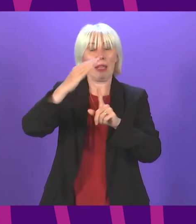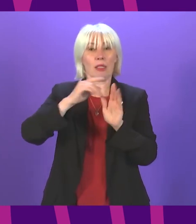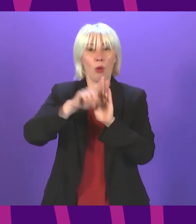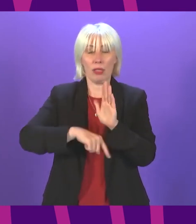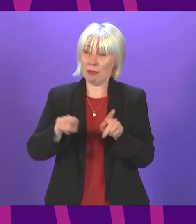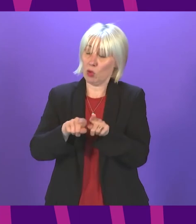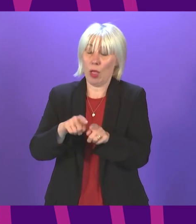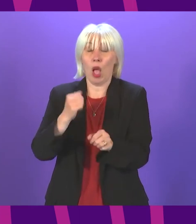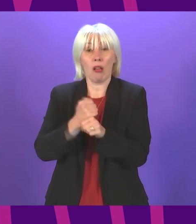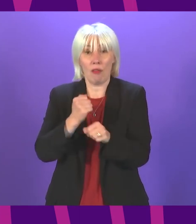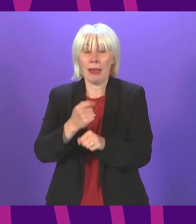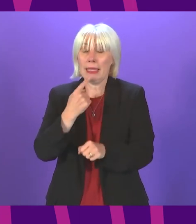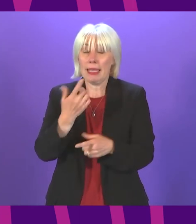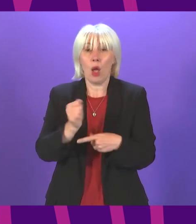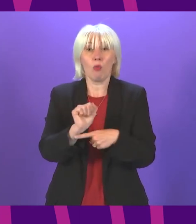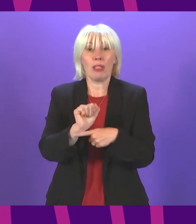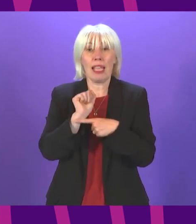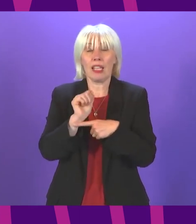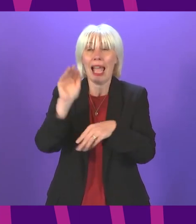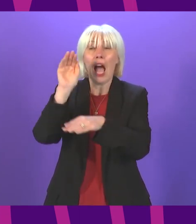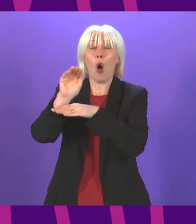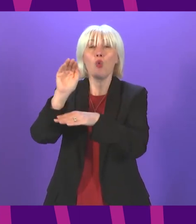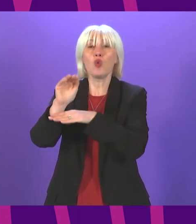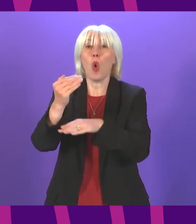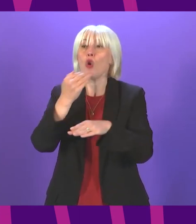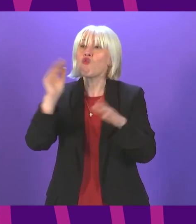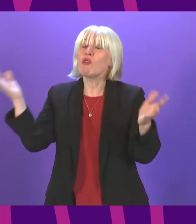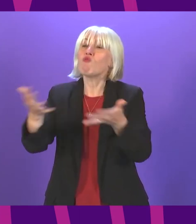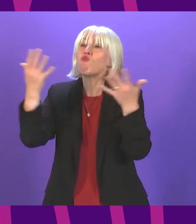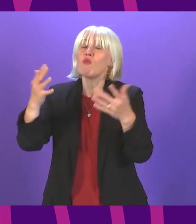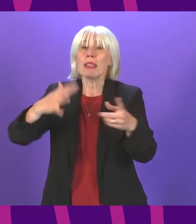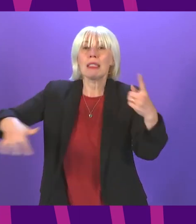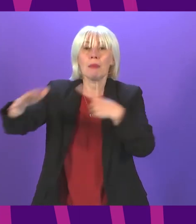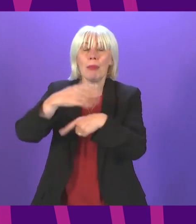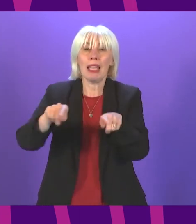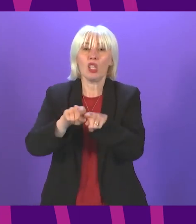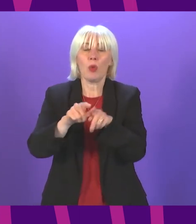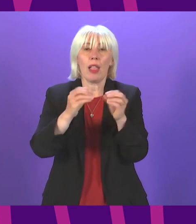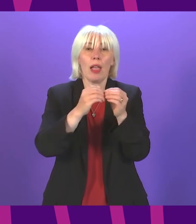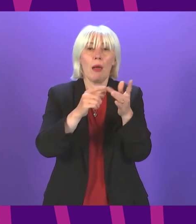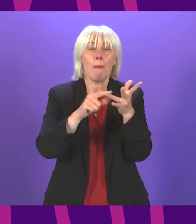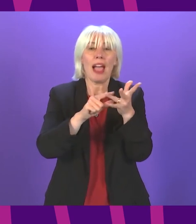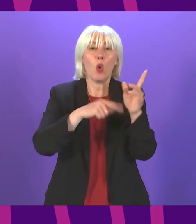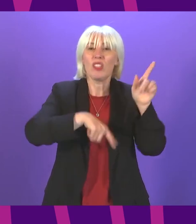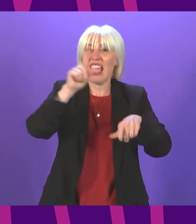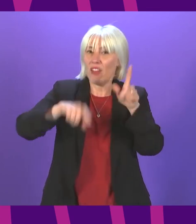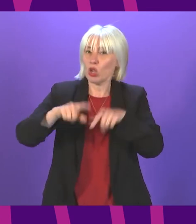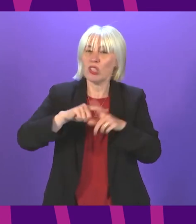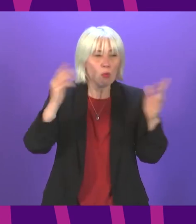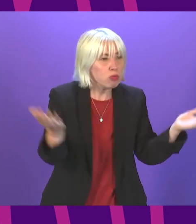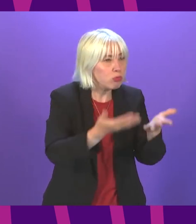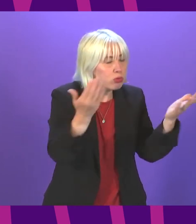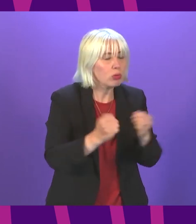government have committed to protecting outdoor green spaces and promoting and enhancing biodiversity biodiversity we know and we have